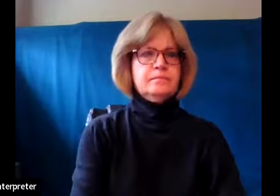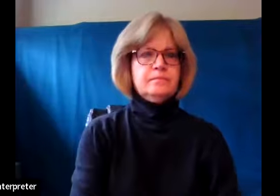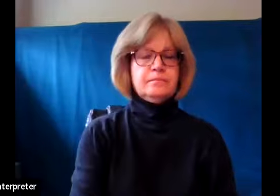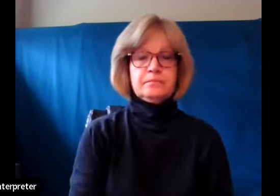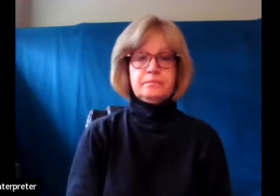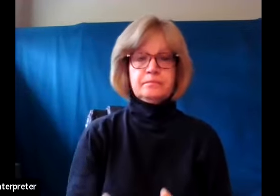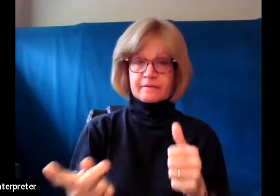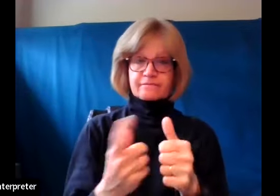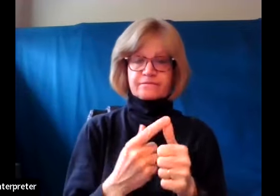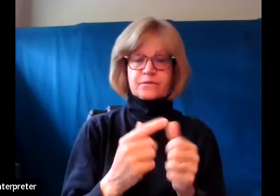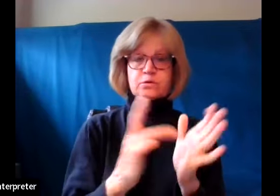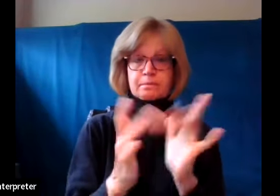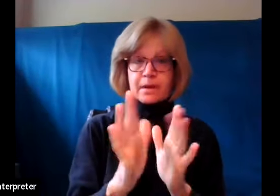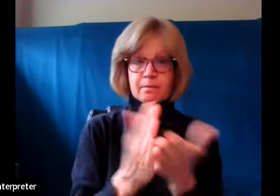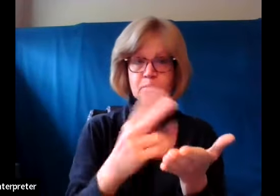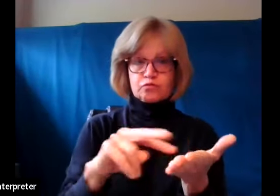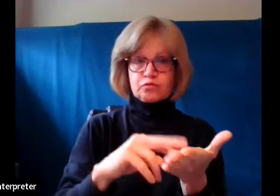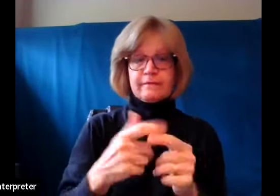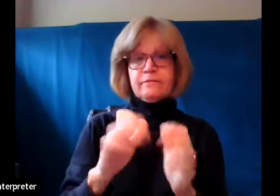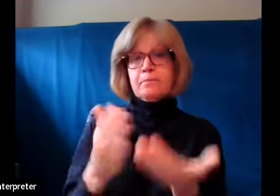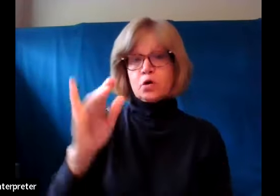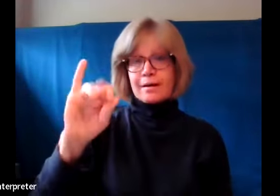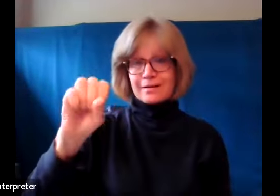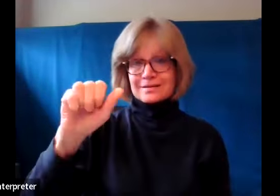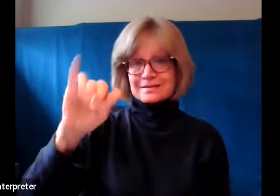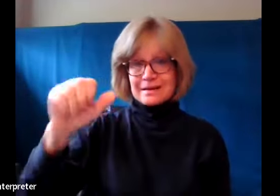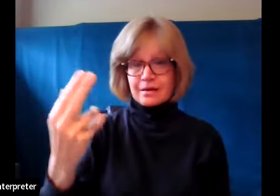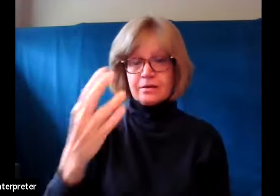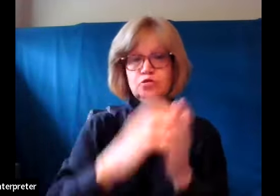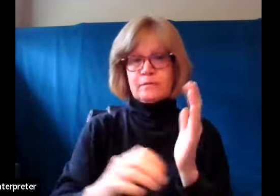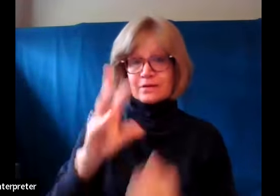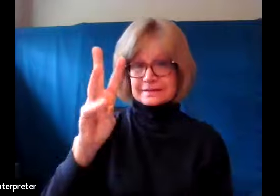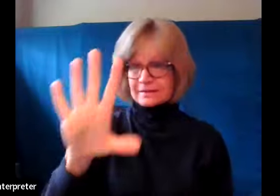Our first verse today is from the book of Isaiah, chapter 65.